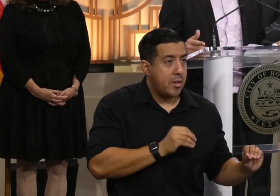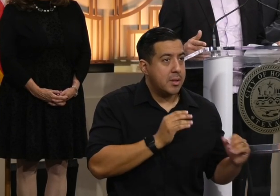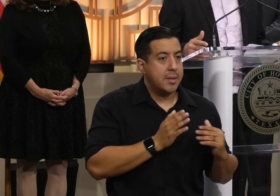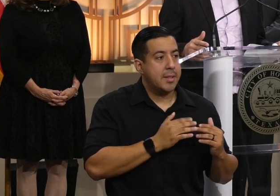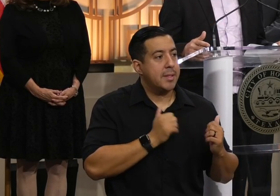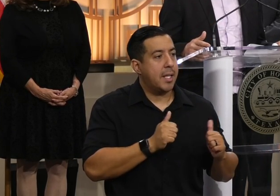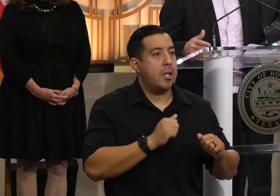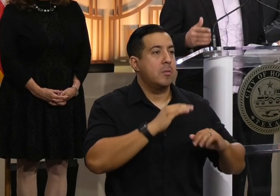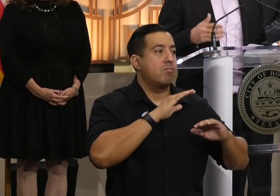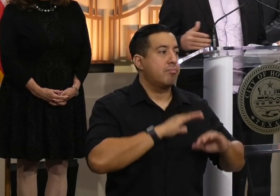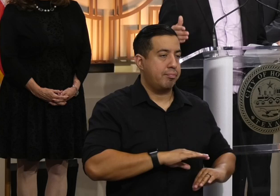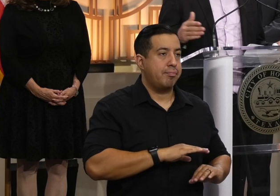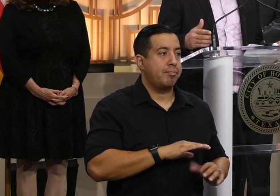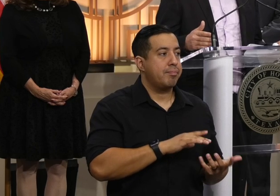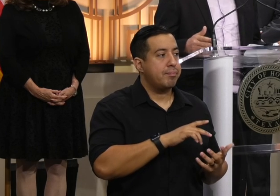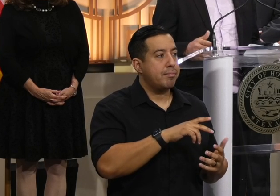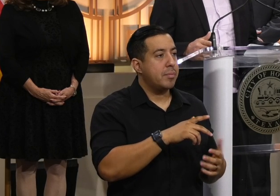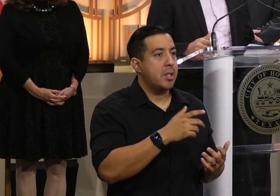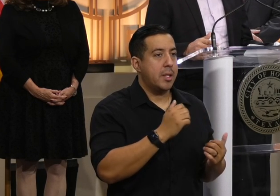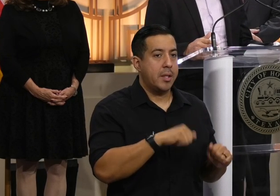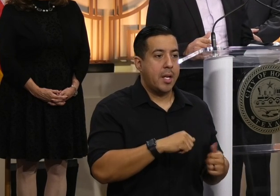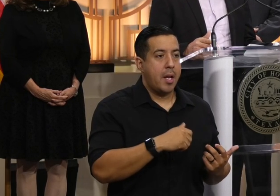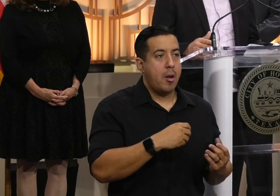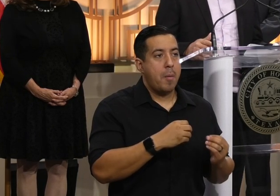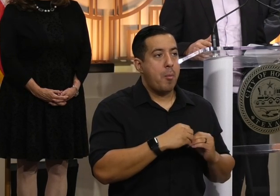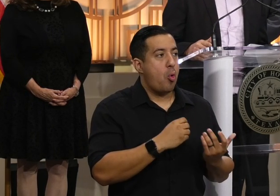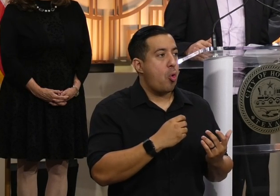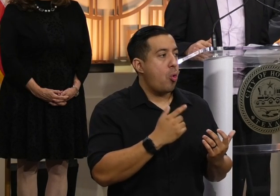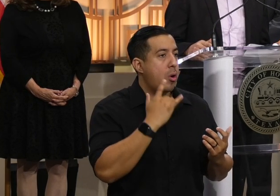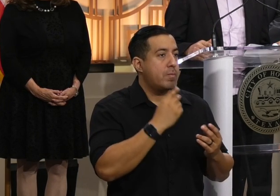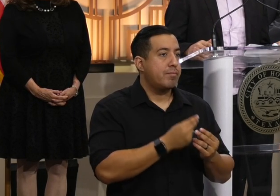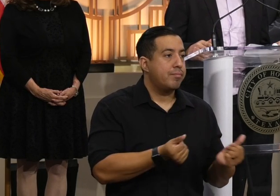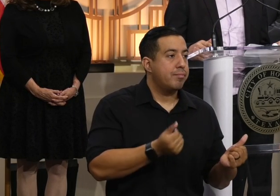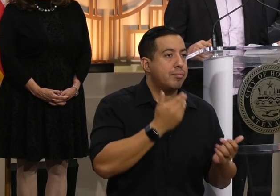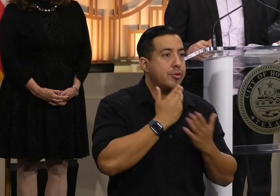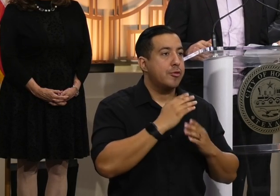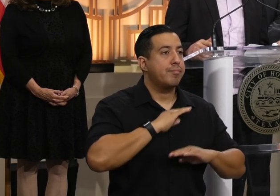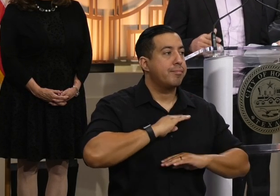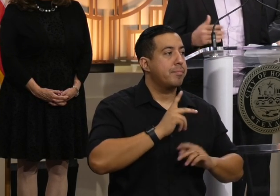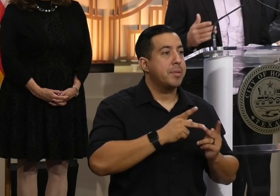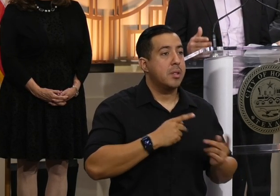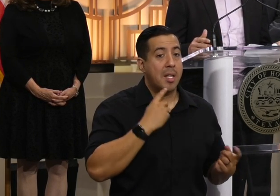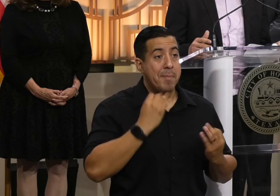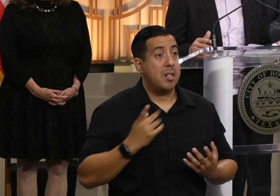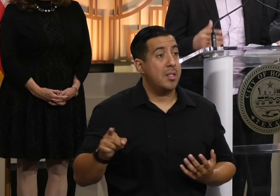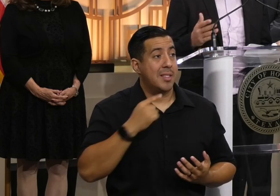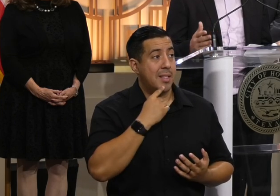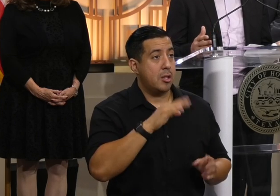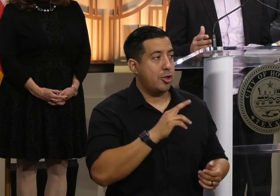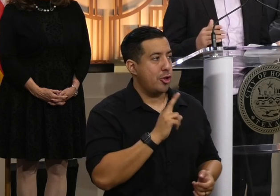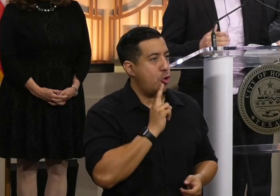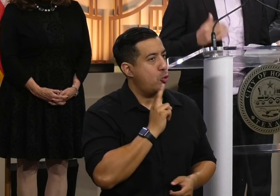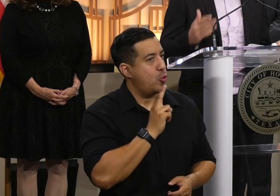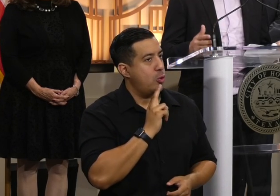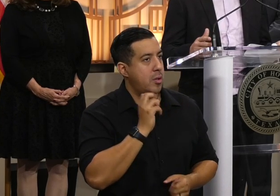easily and get away and try to resettle. And they say, a lot of them said, you know, Houston,